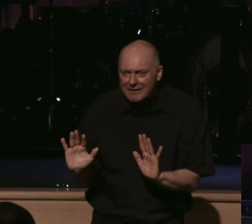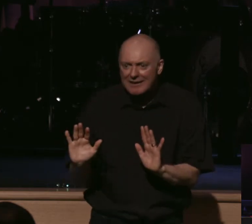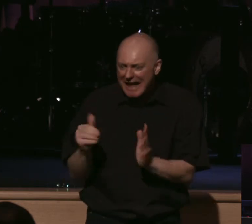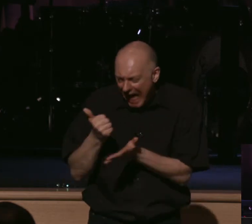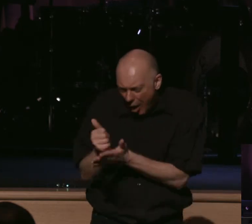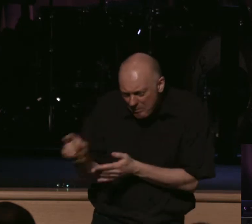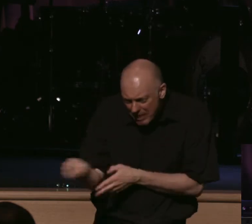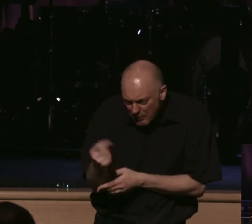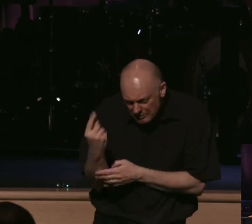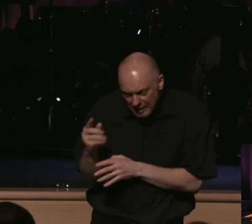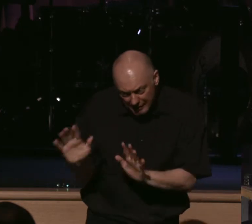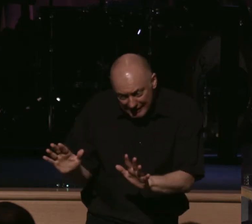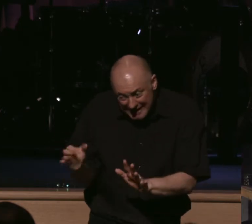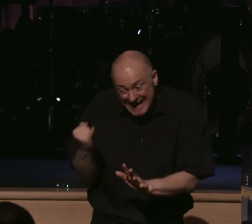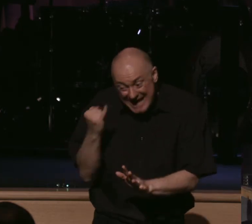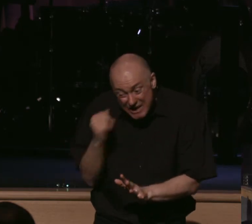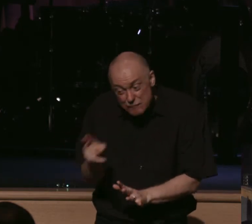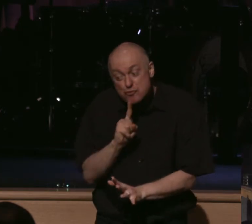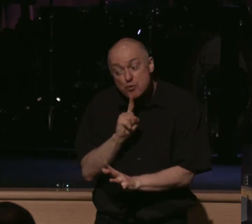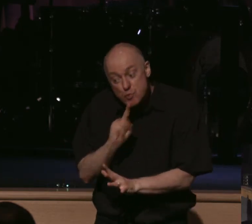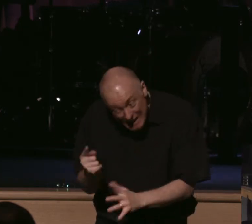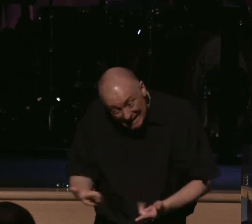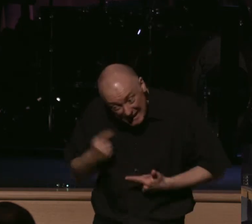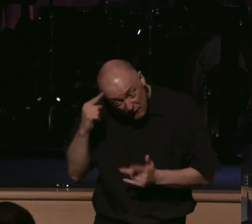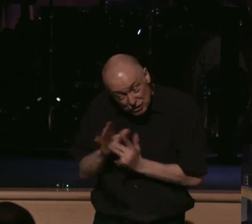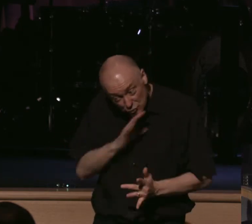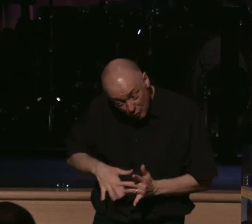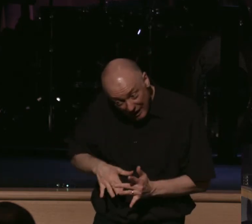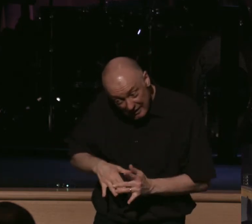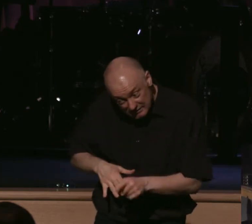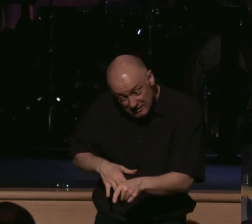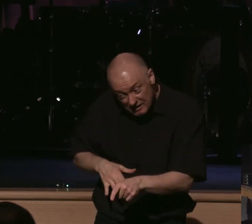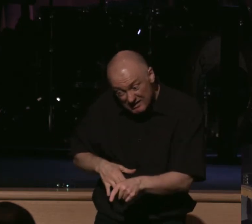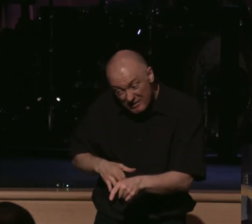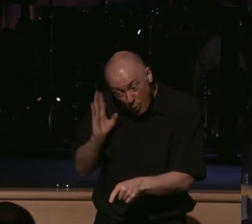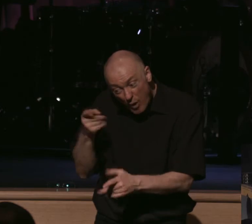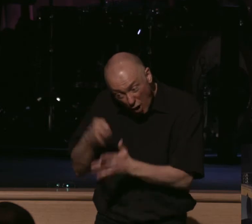helping them understand, listen, listen, if you're really going to live for Jesus Christ, you've got to know it's going to come at a cost.